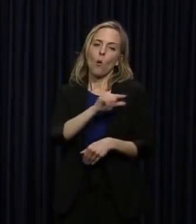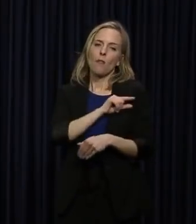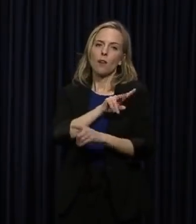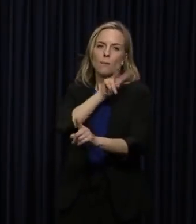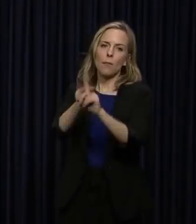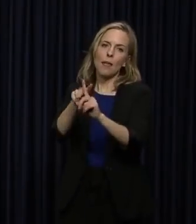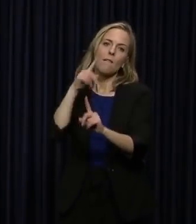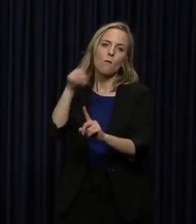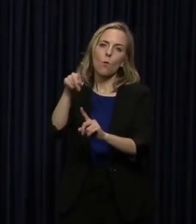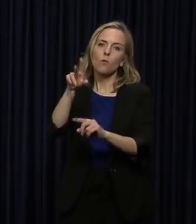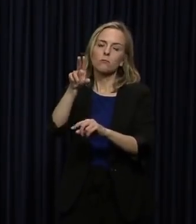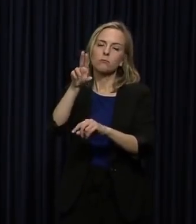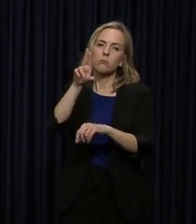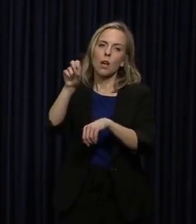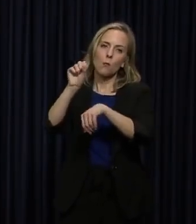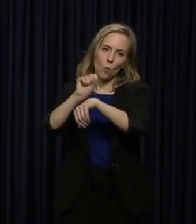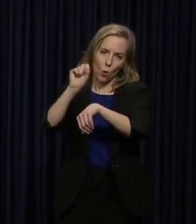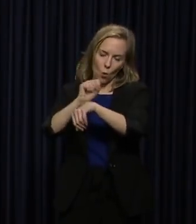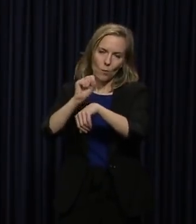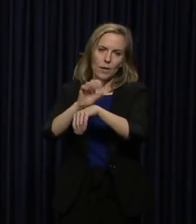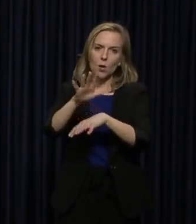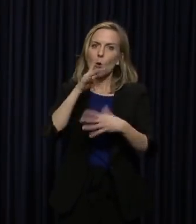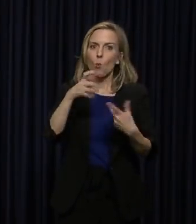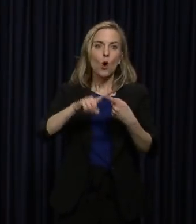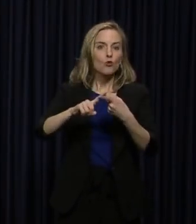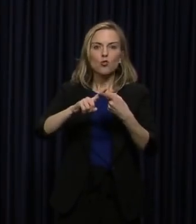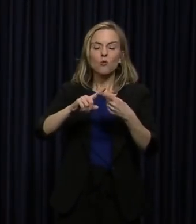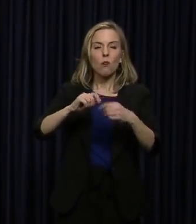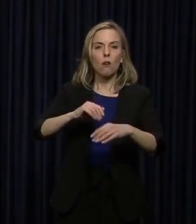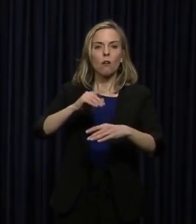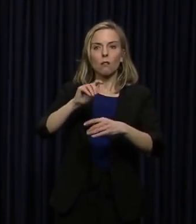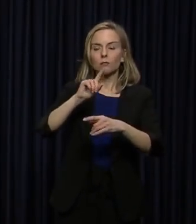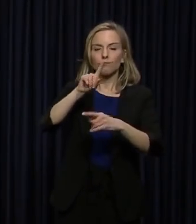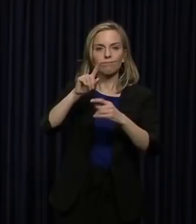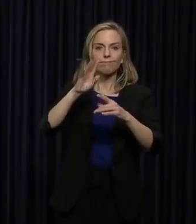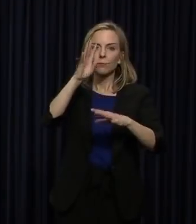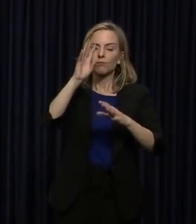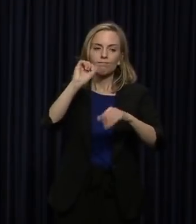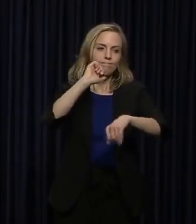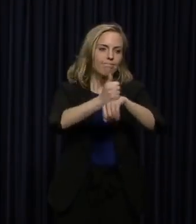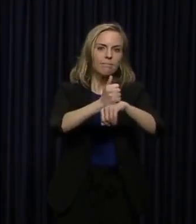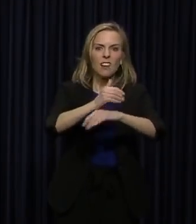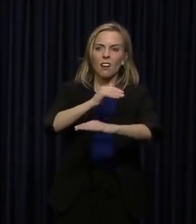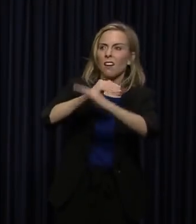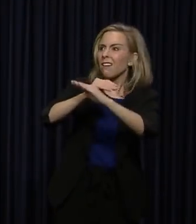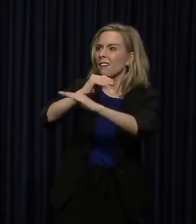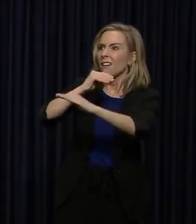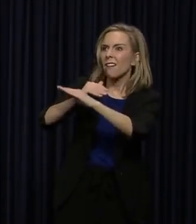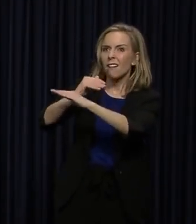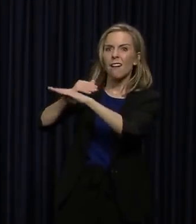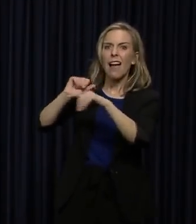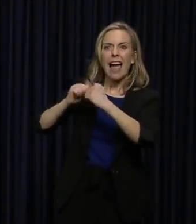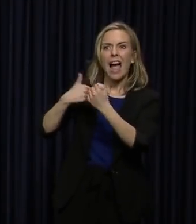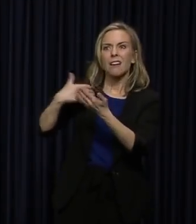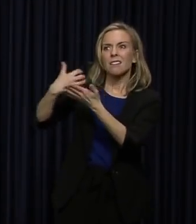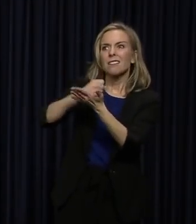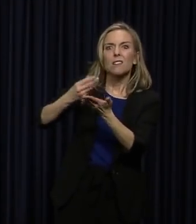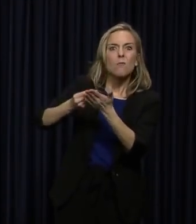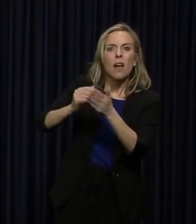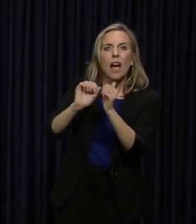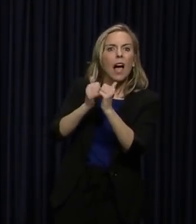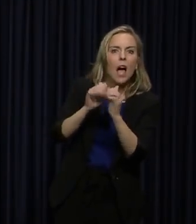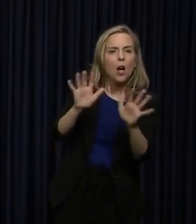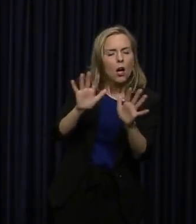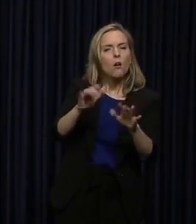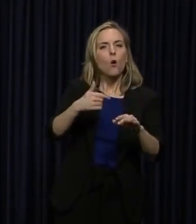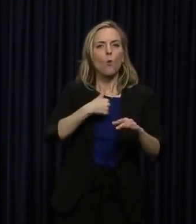we don't want to create impediments that keep you from being able to get through this, which